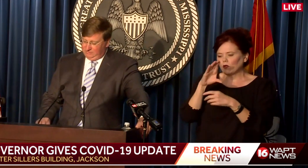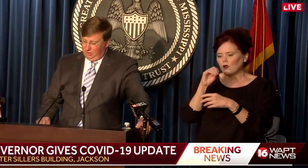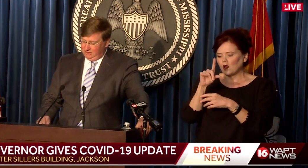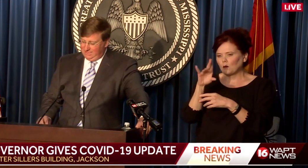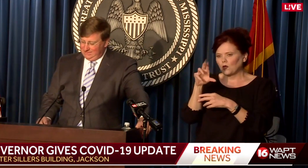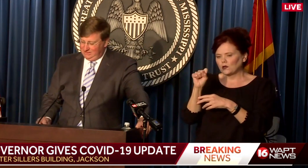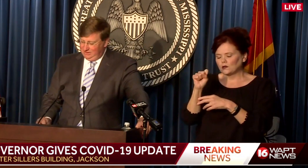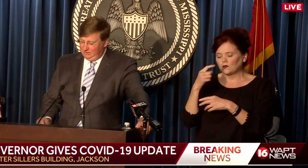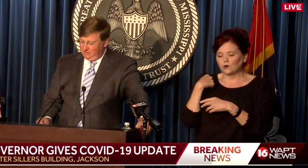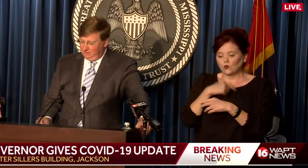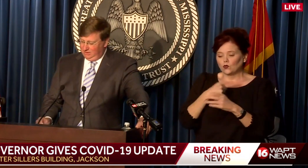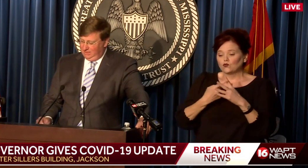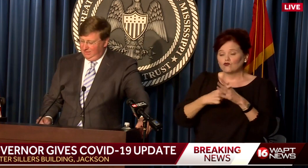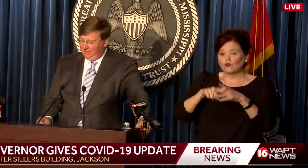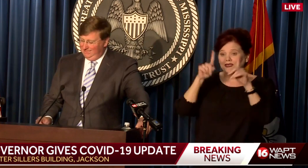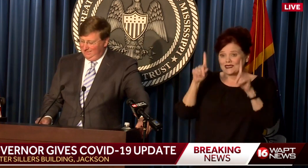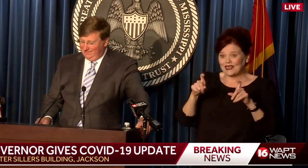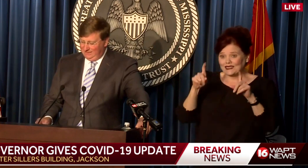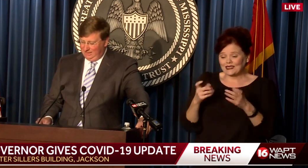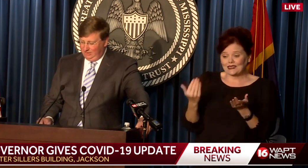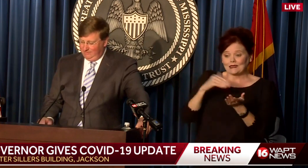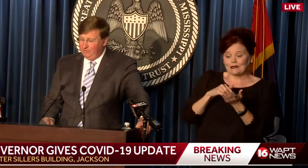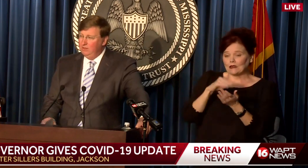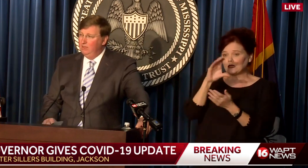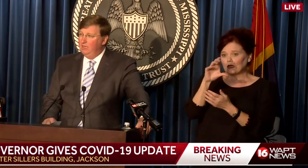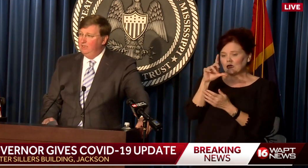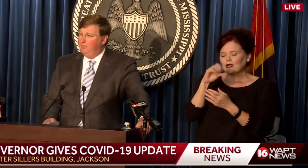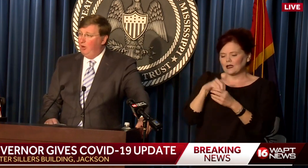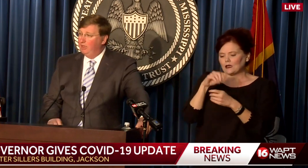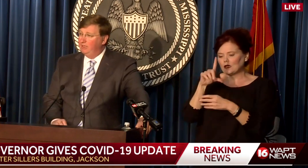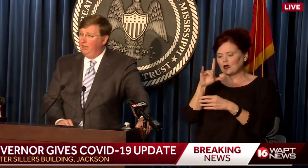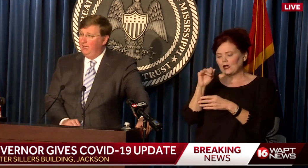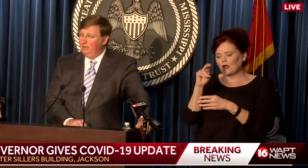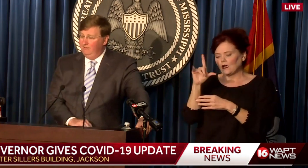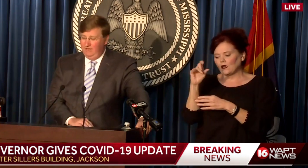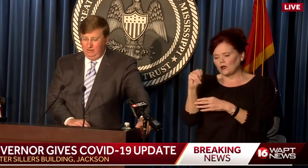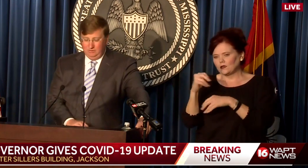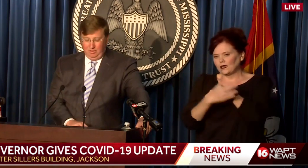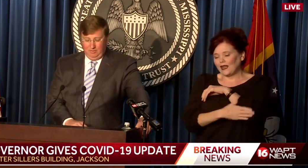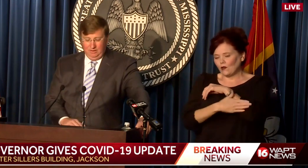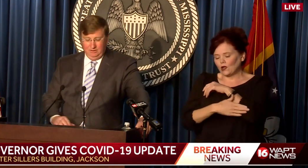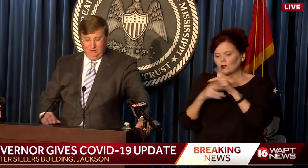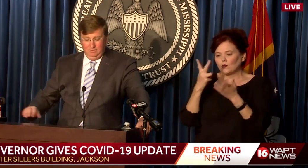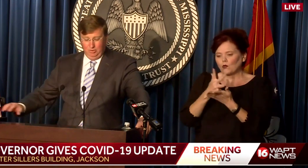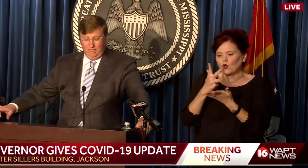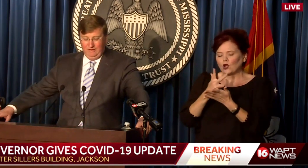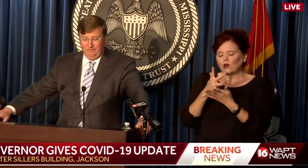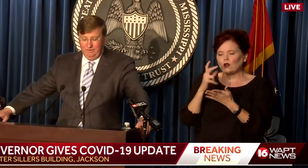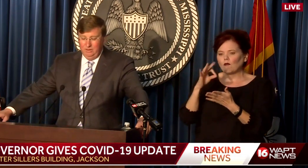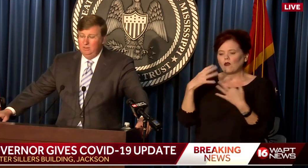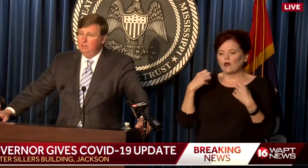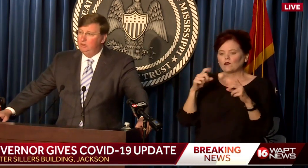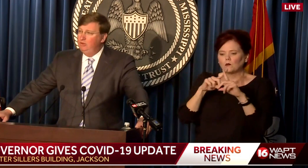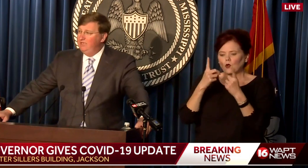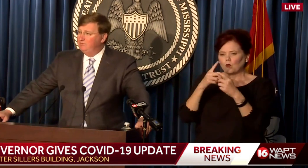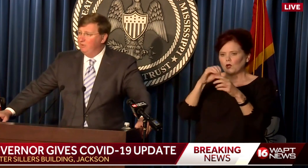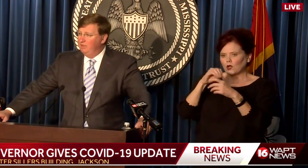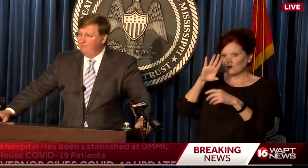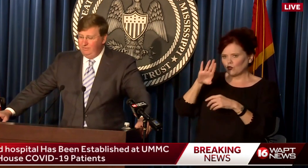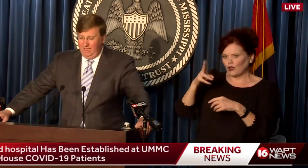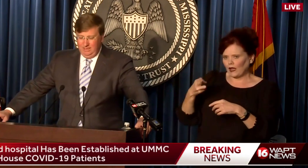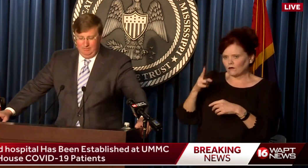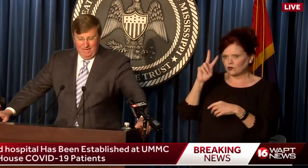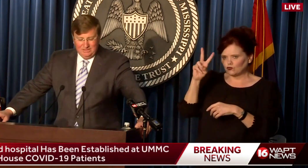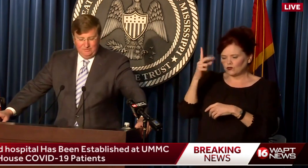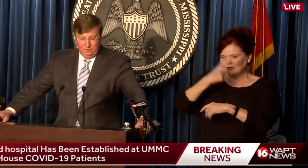We have started testing again in Lincoln County in the parking lot of the Health Department in Brookhaven two days